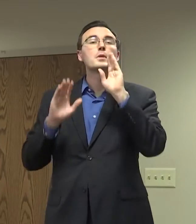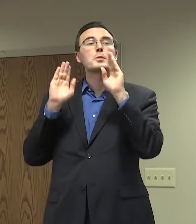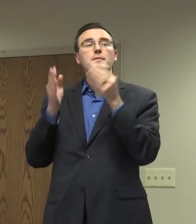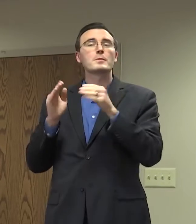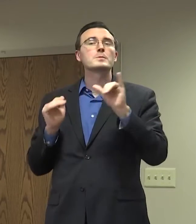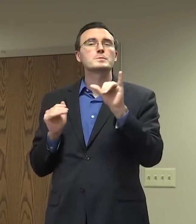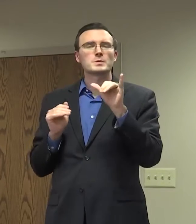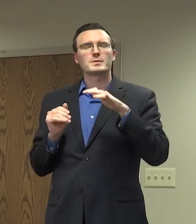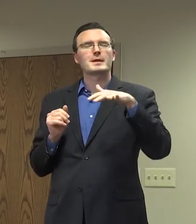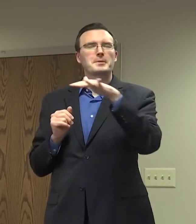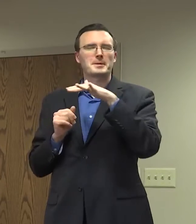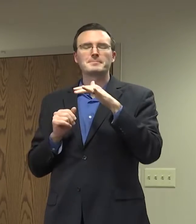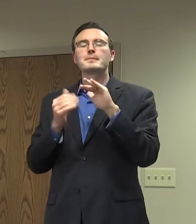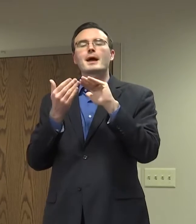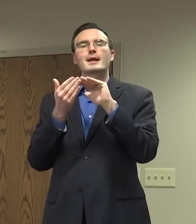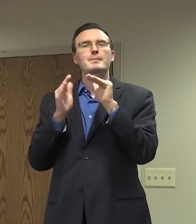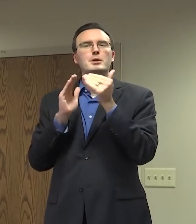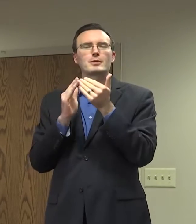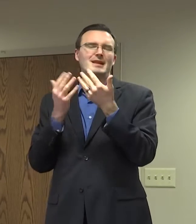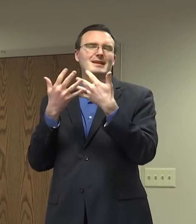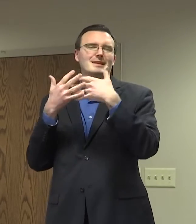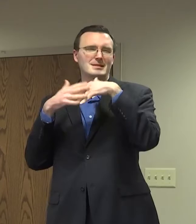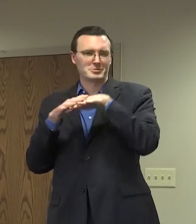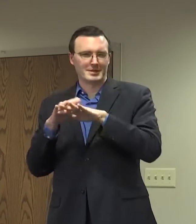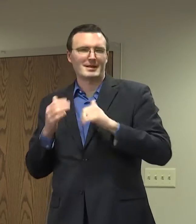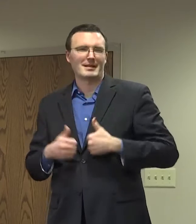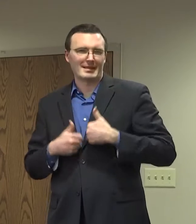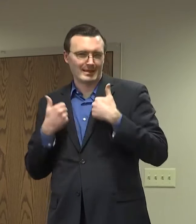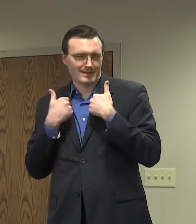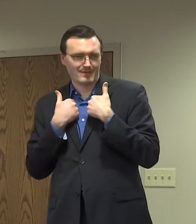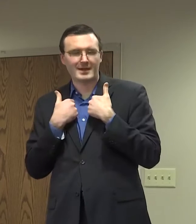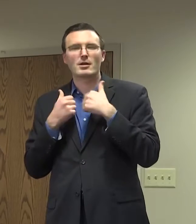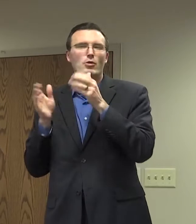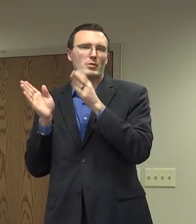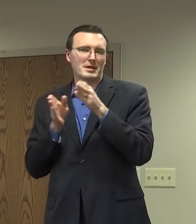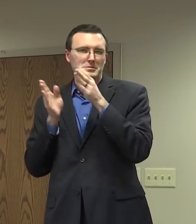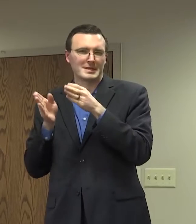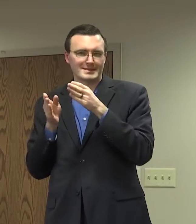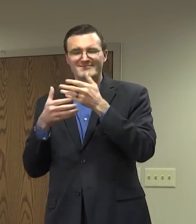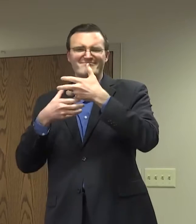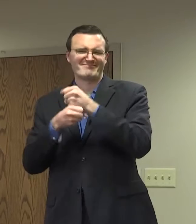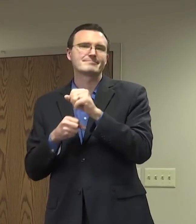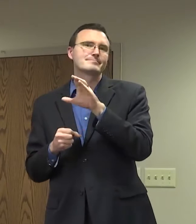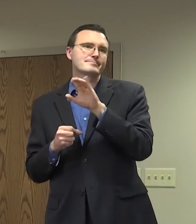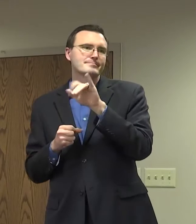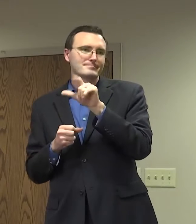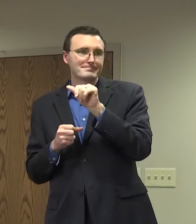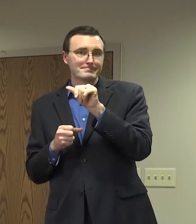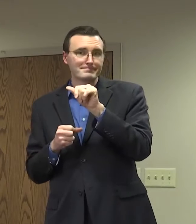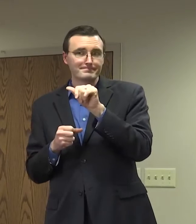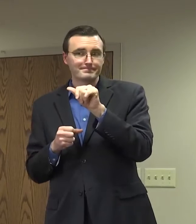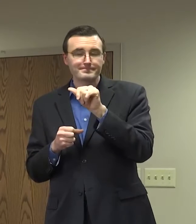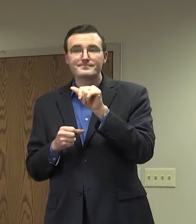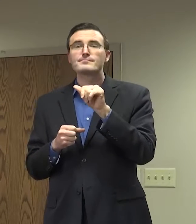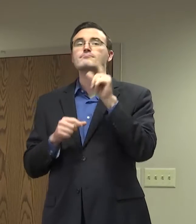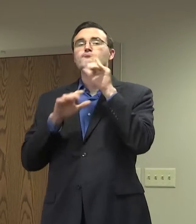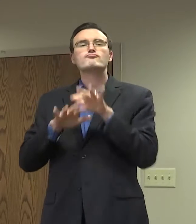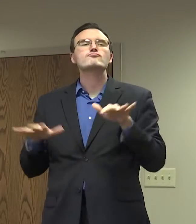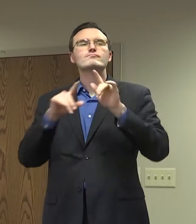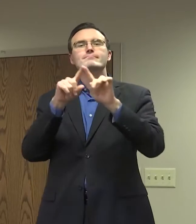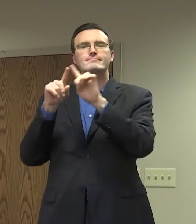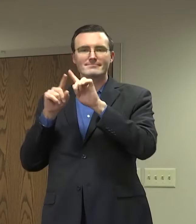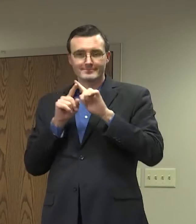Community Integrated Living Arrangements or SILAs. Between all systems in our community, over 15